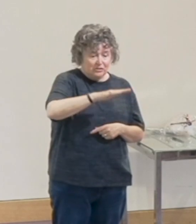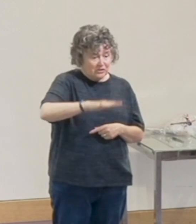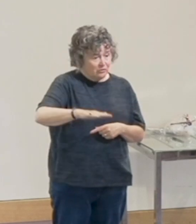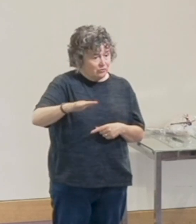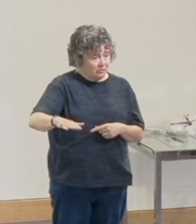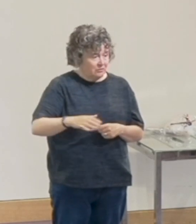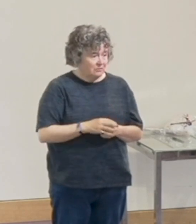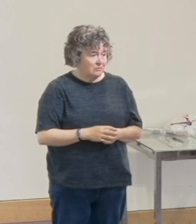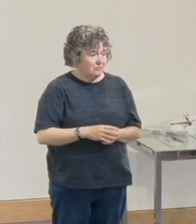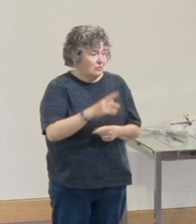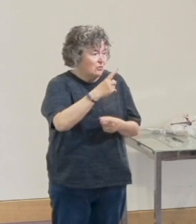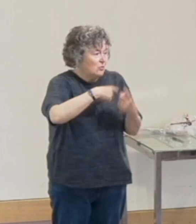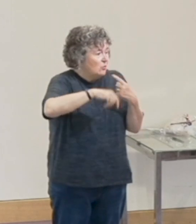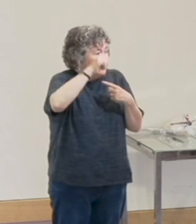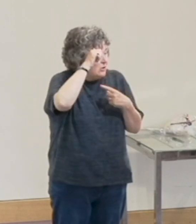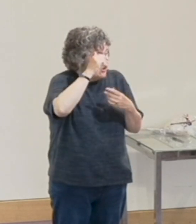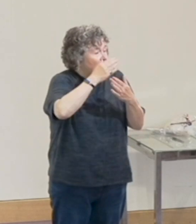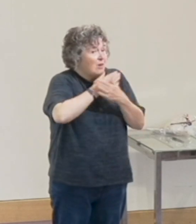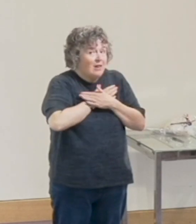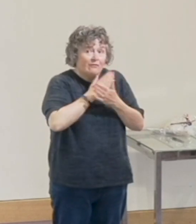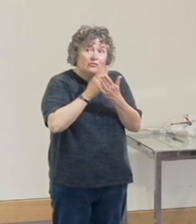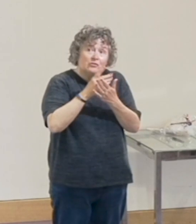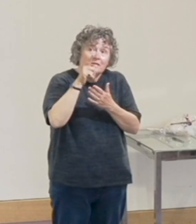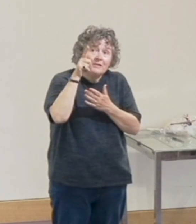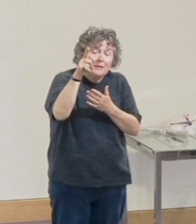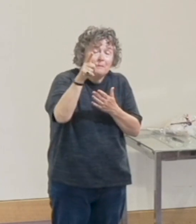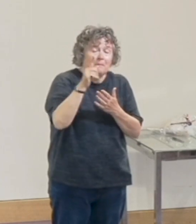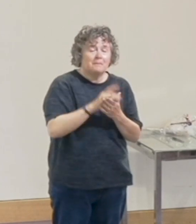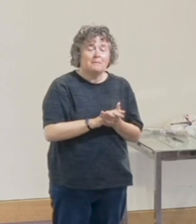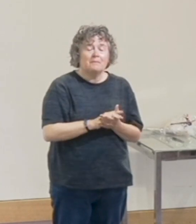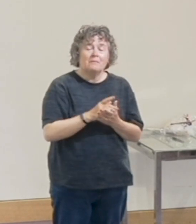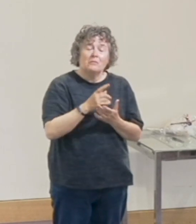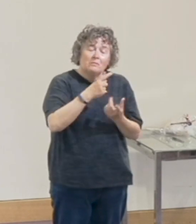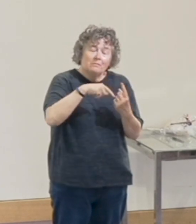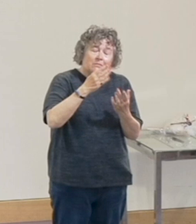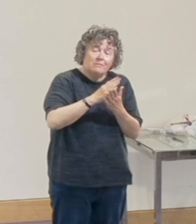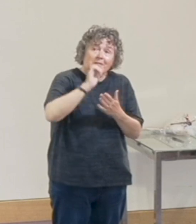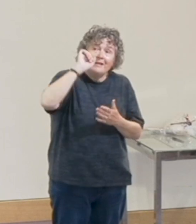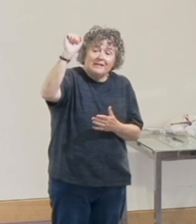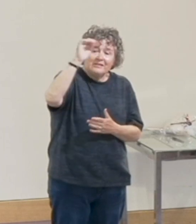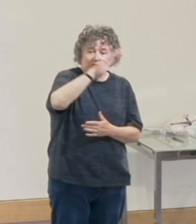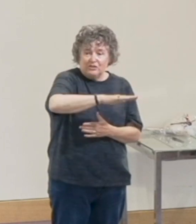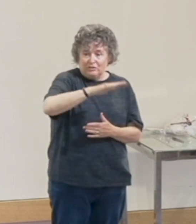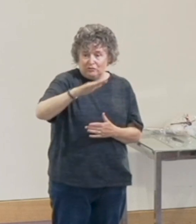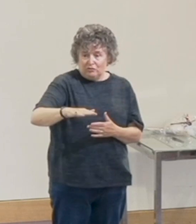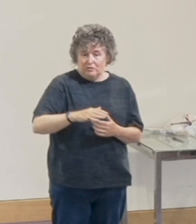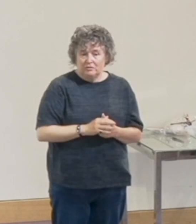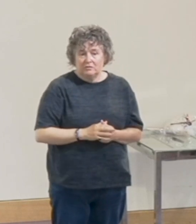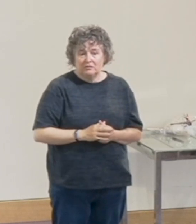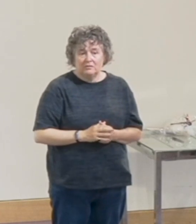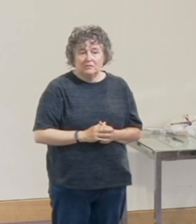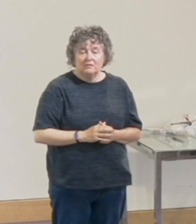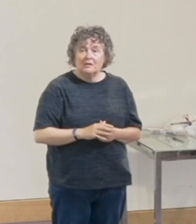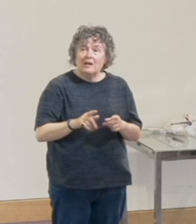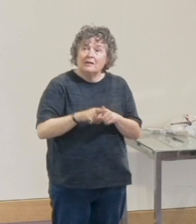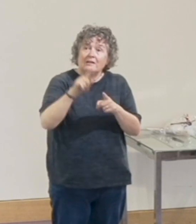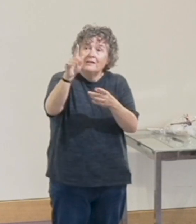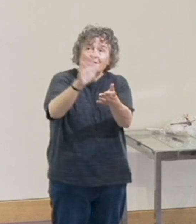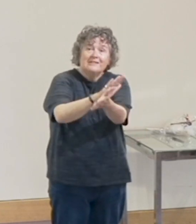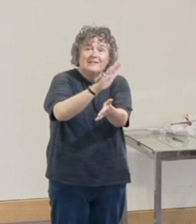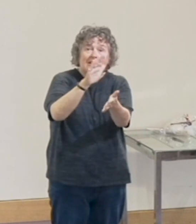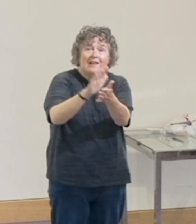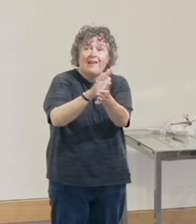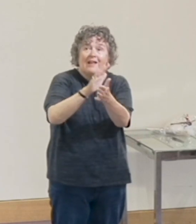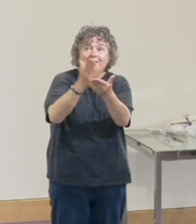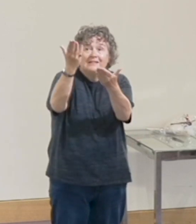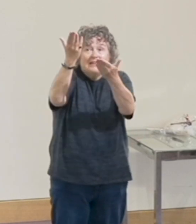of us who know, love, and trust the Lord Jesus as our saviour, we're his children. And we are the ones who he delights in